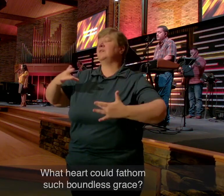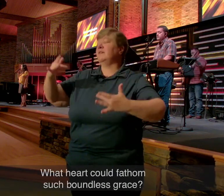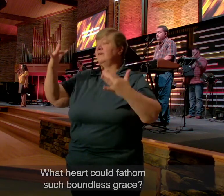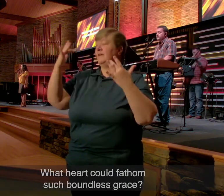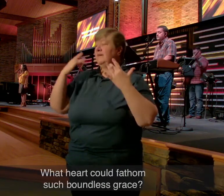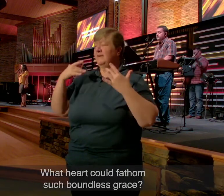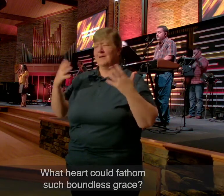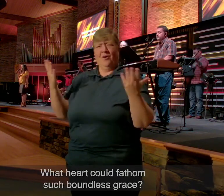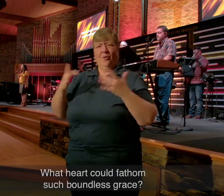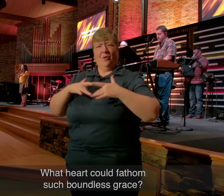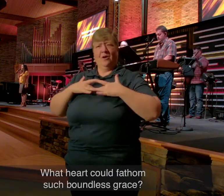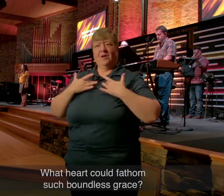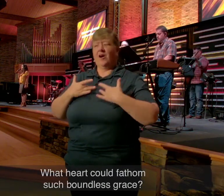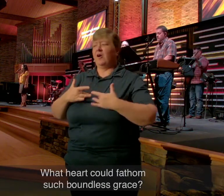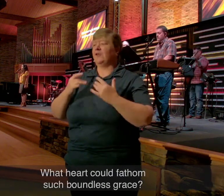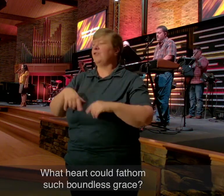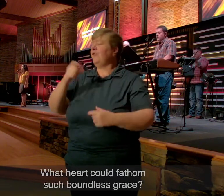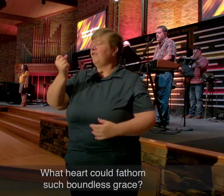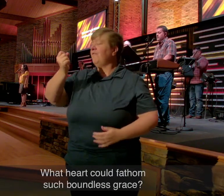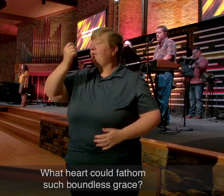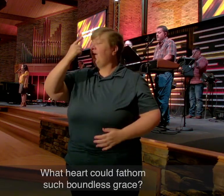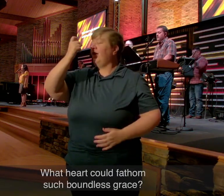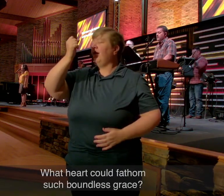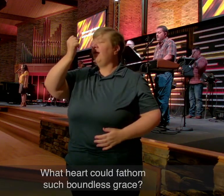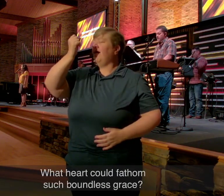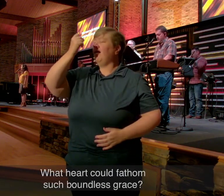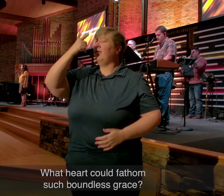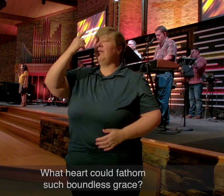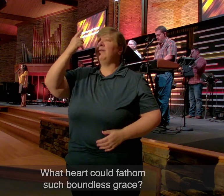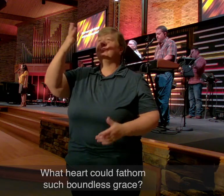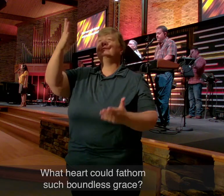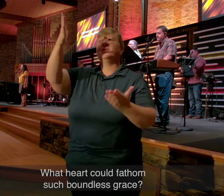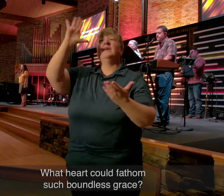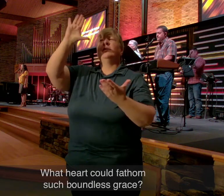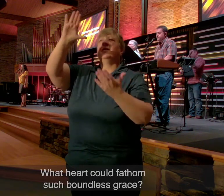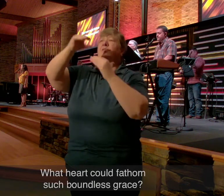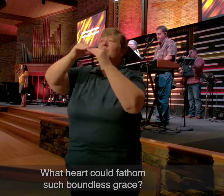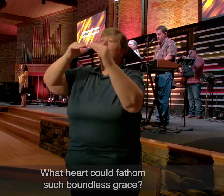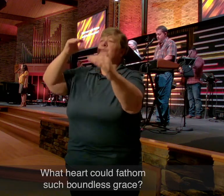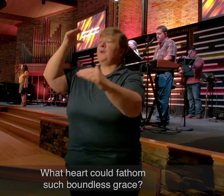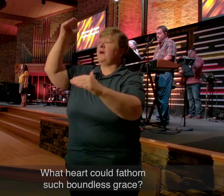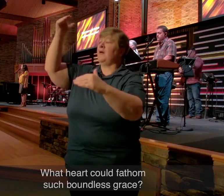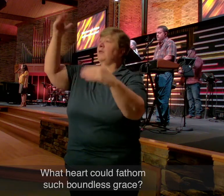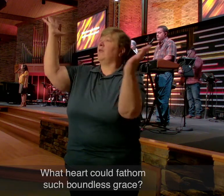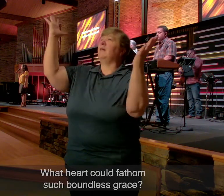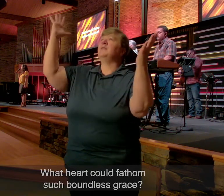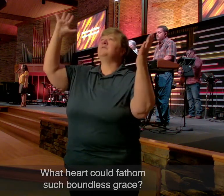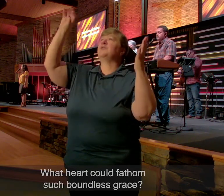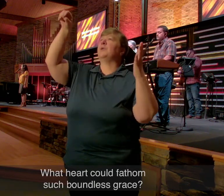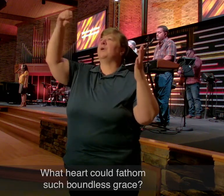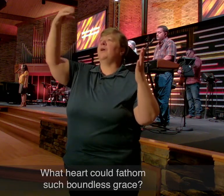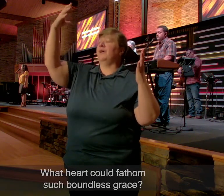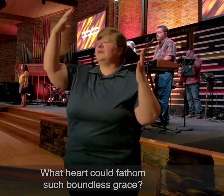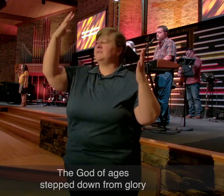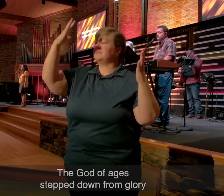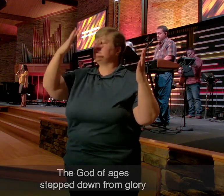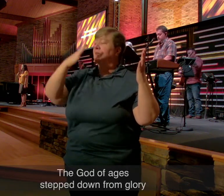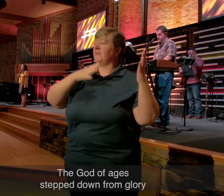What Heart Could Fathom Such Boundless Grace